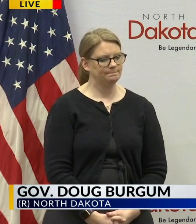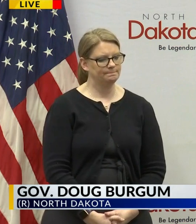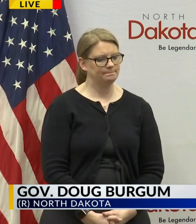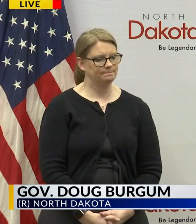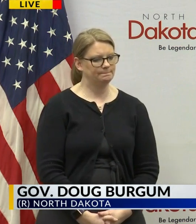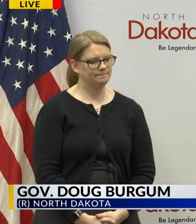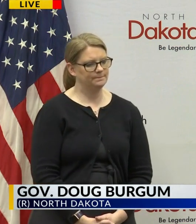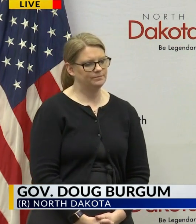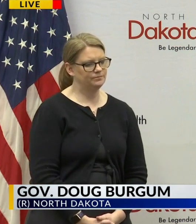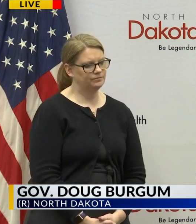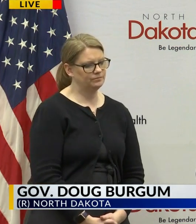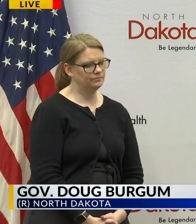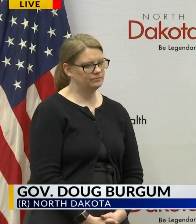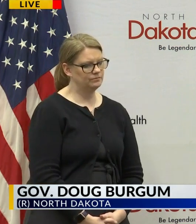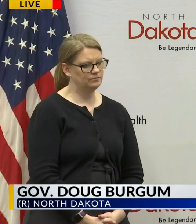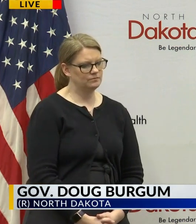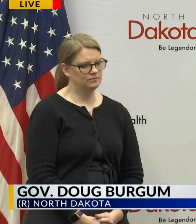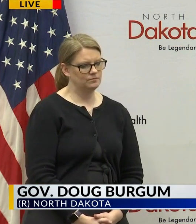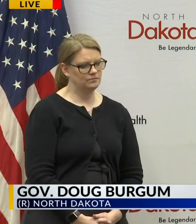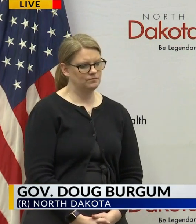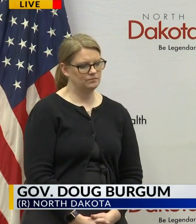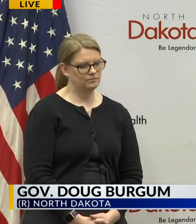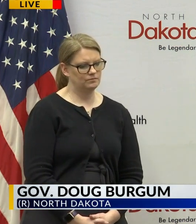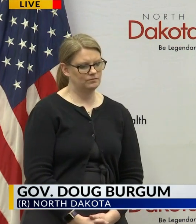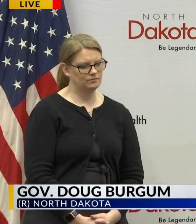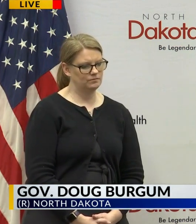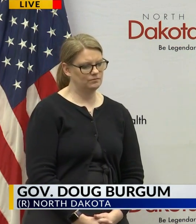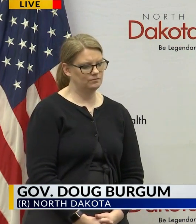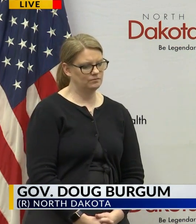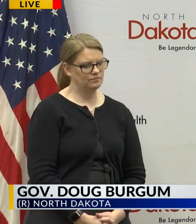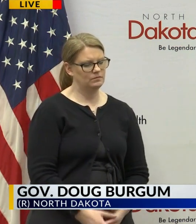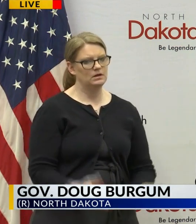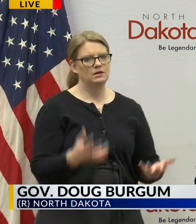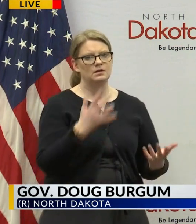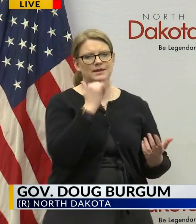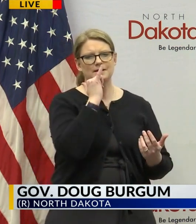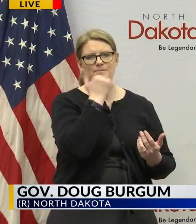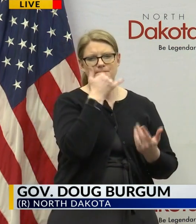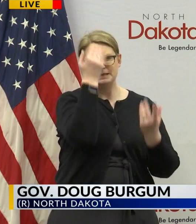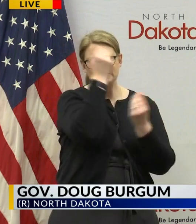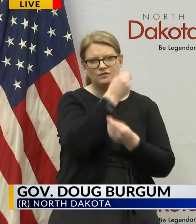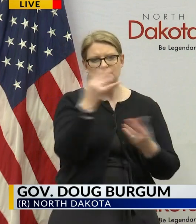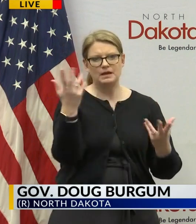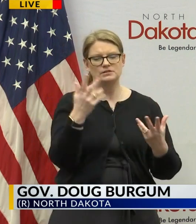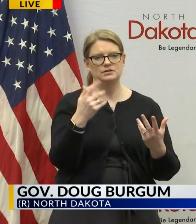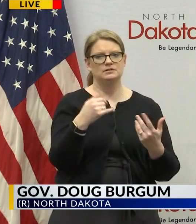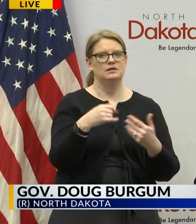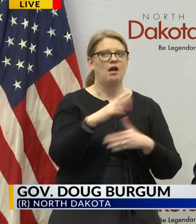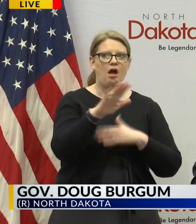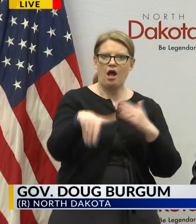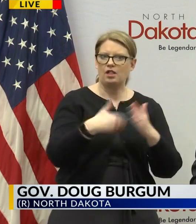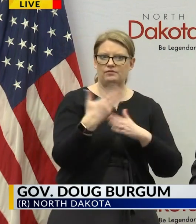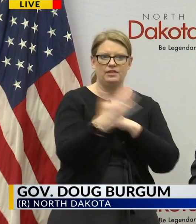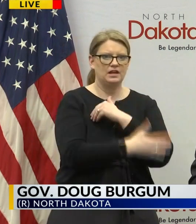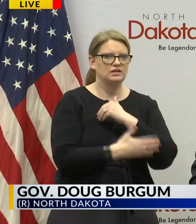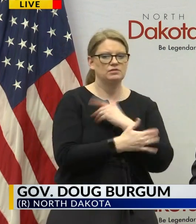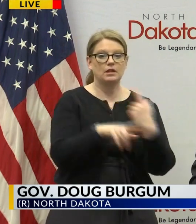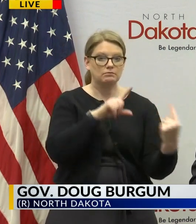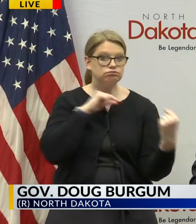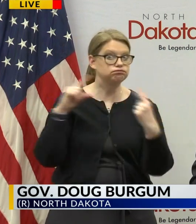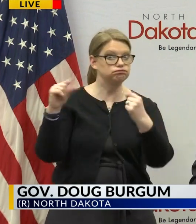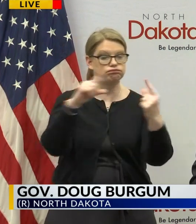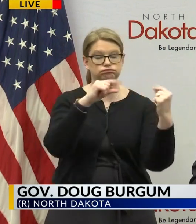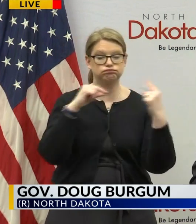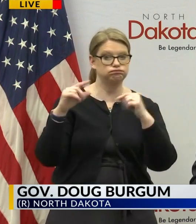uh relates to uh when we talk about uh misinformation there was rumors flying all over the country today uh that